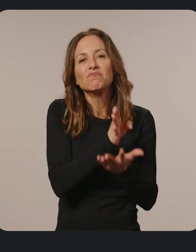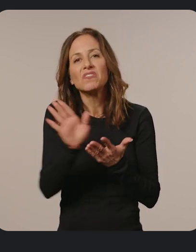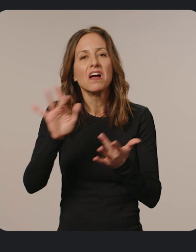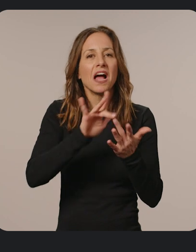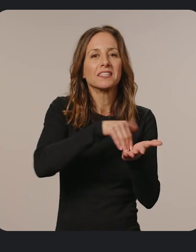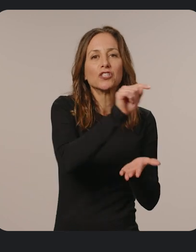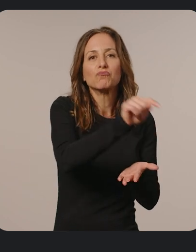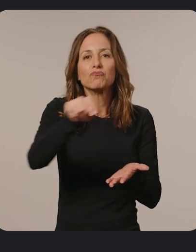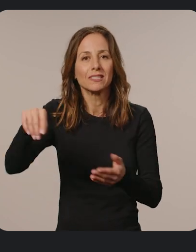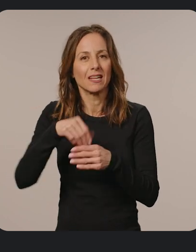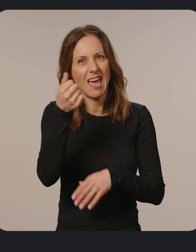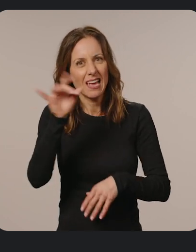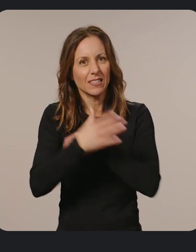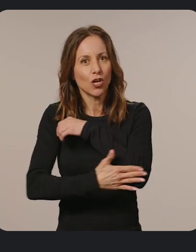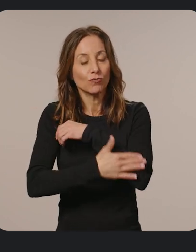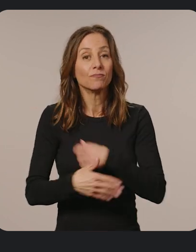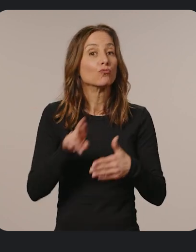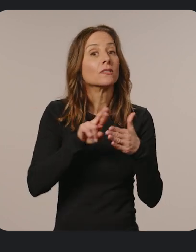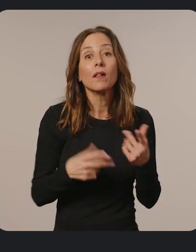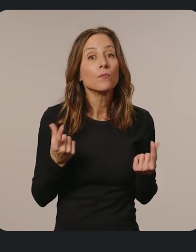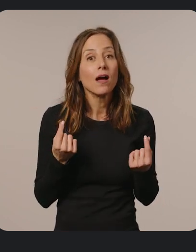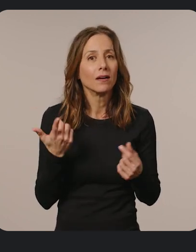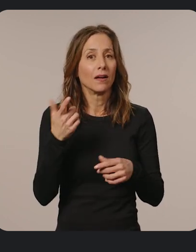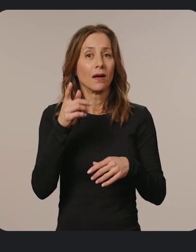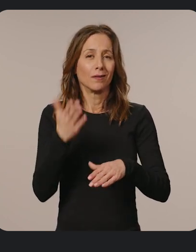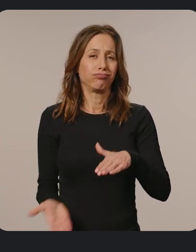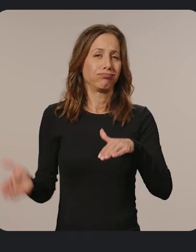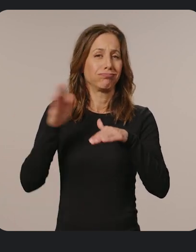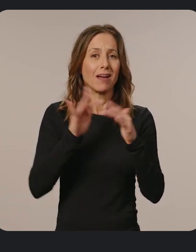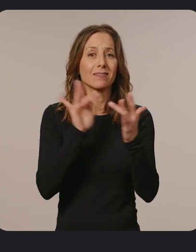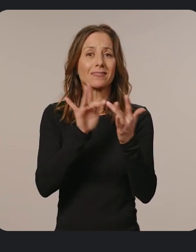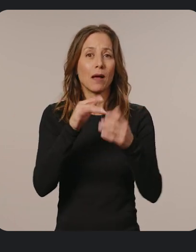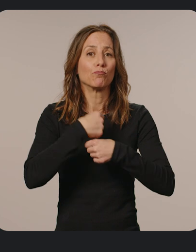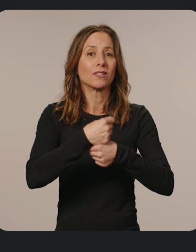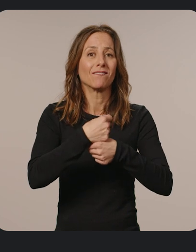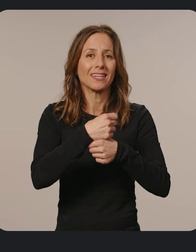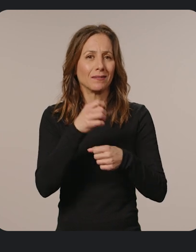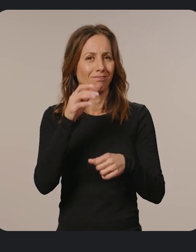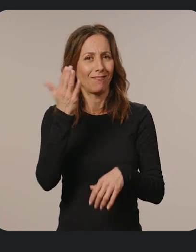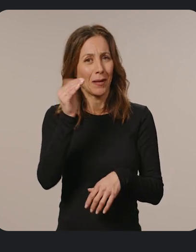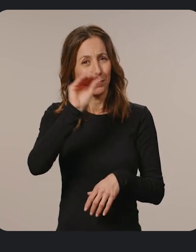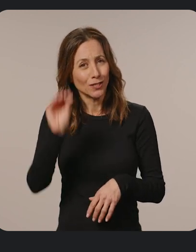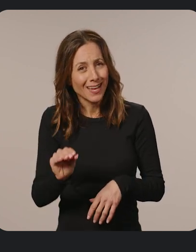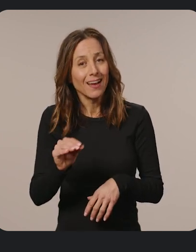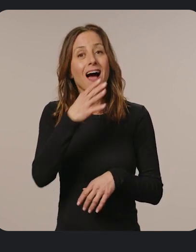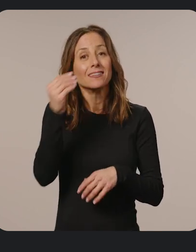across 18 countries. And the result? It boosted contact center productivity by 15%